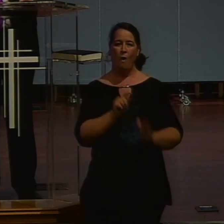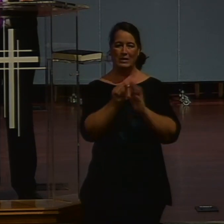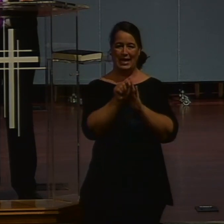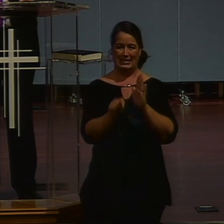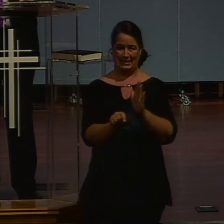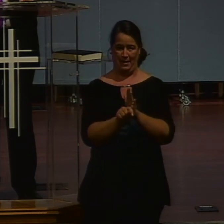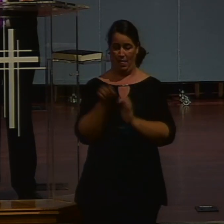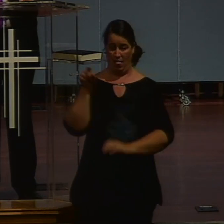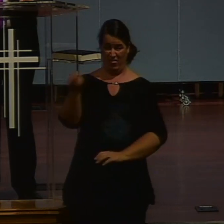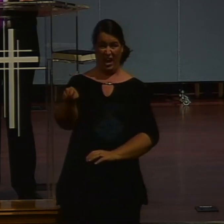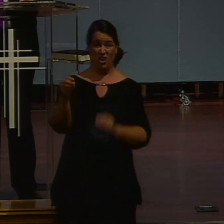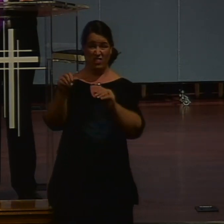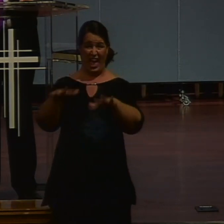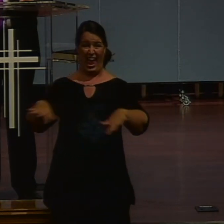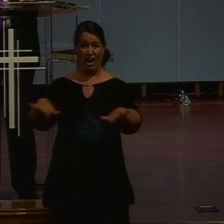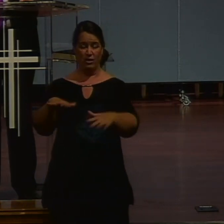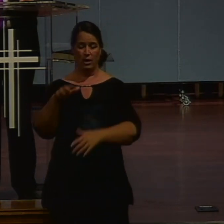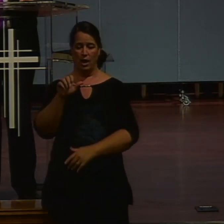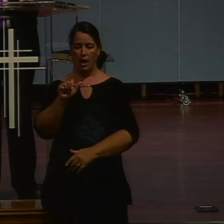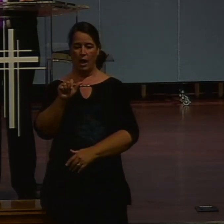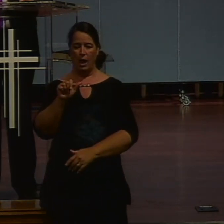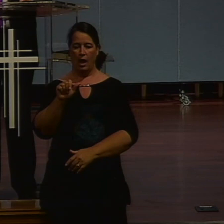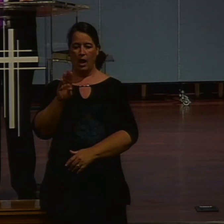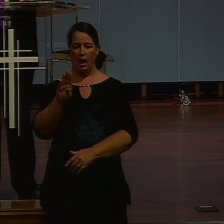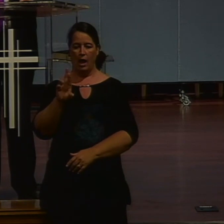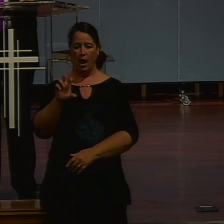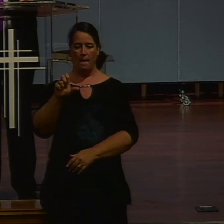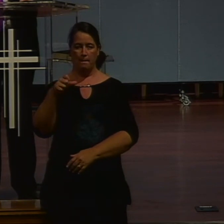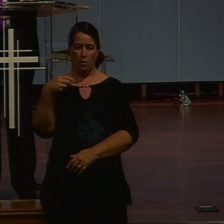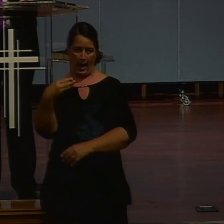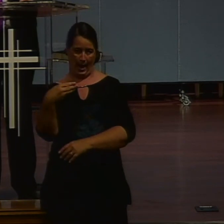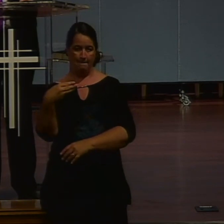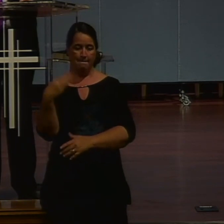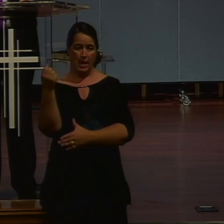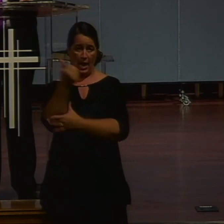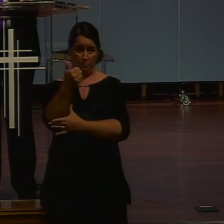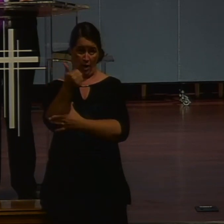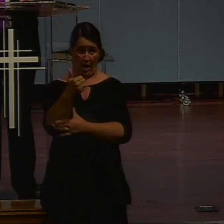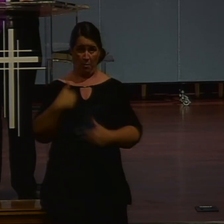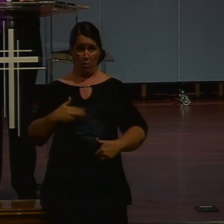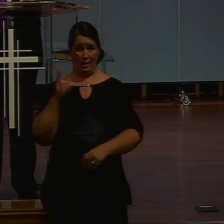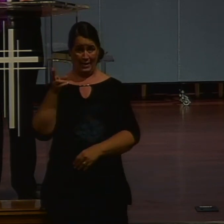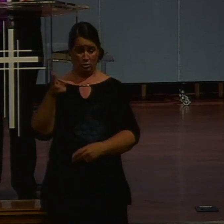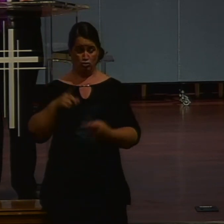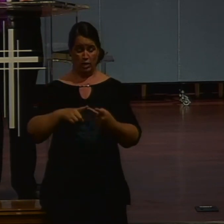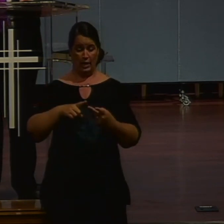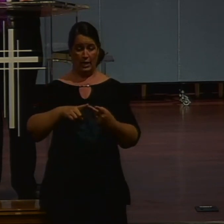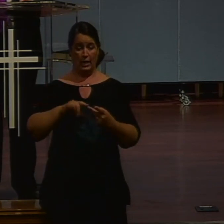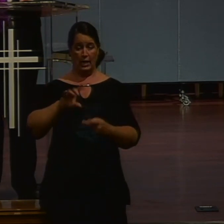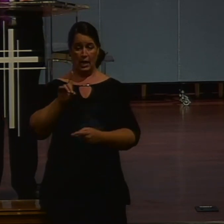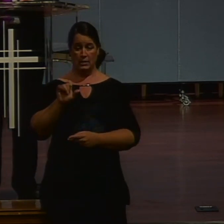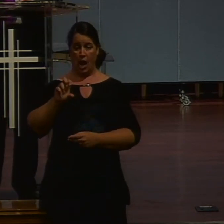had a rich history there. His son Jacob and daughter Dinah had had a not so rich history there. Joseph was later